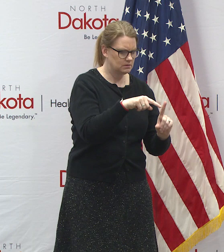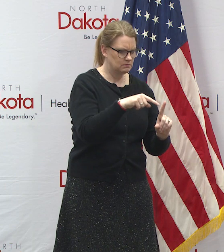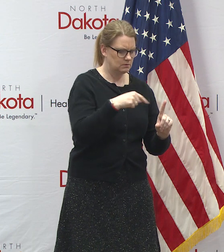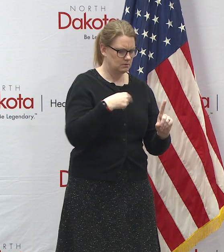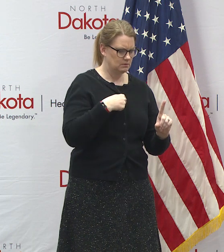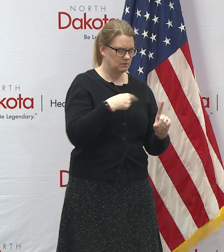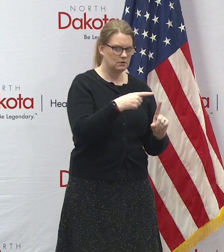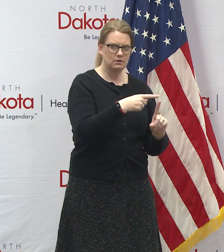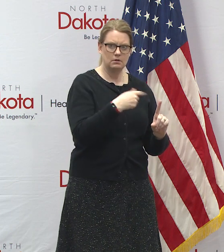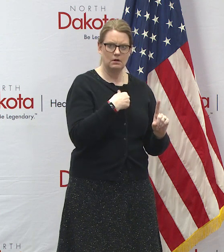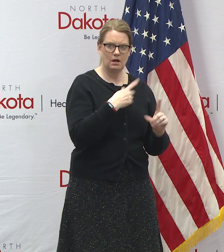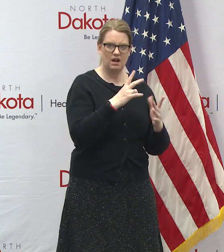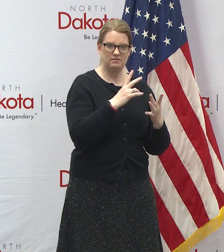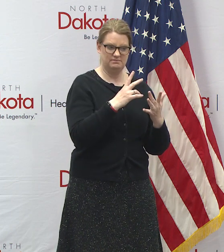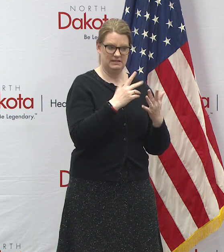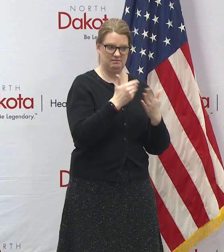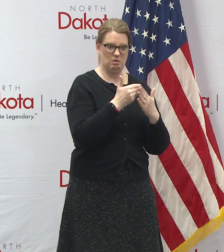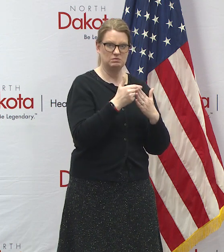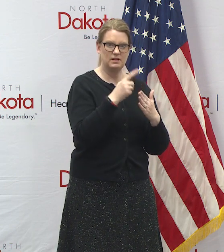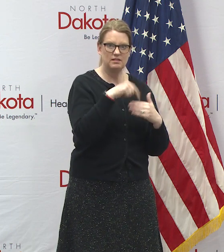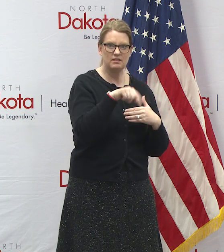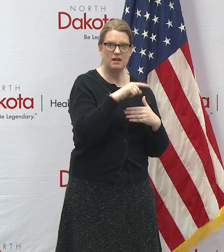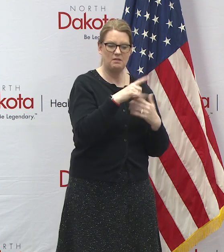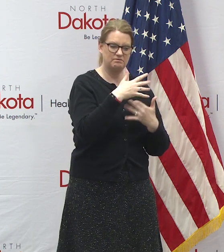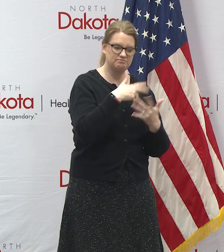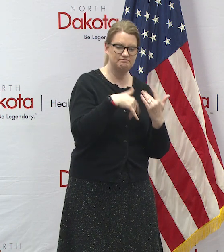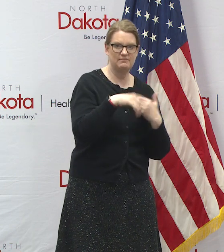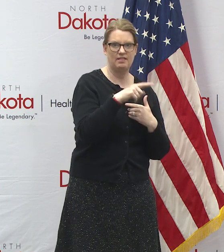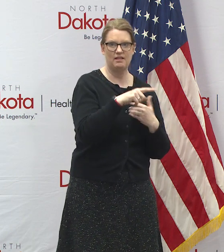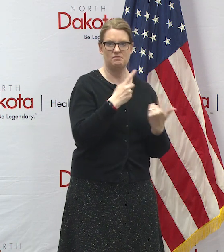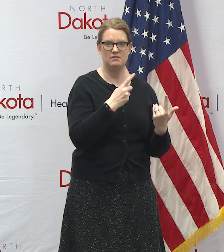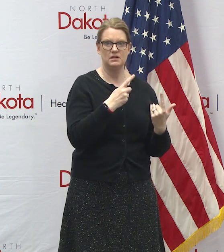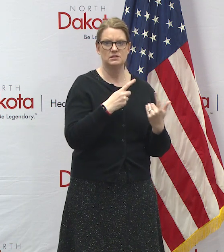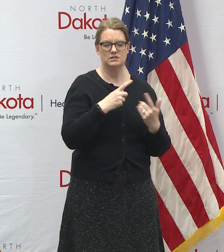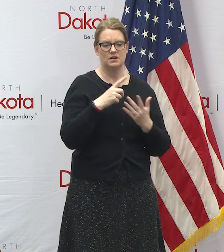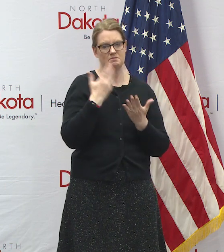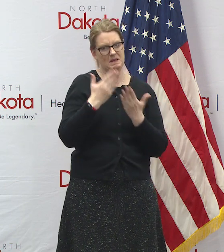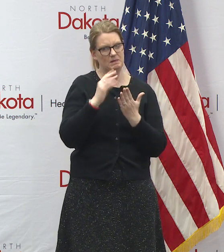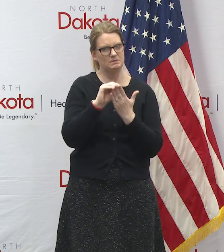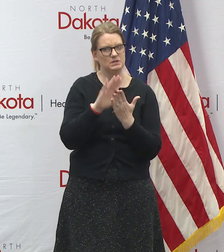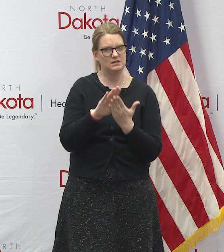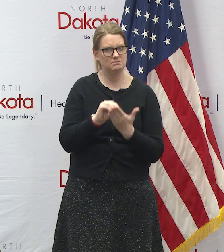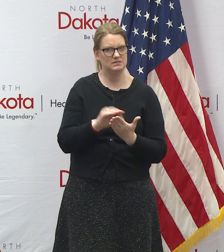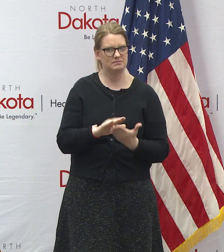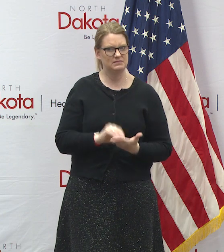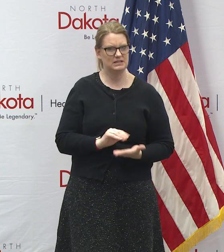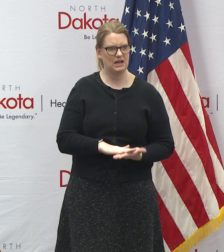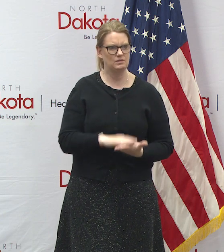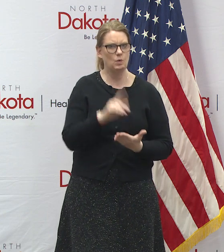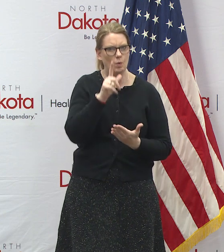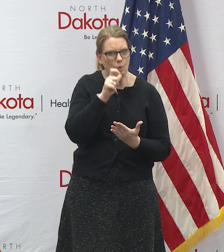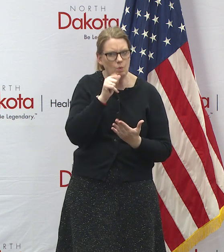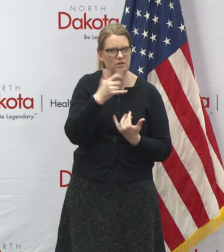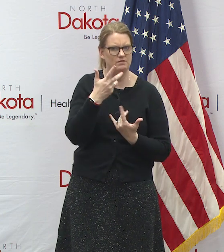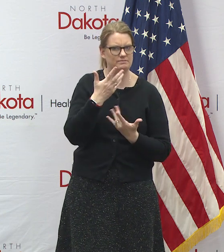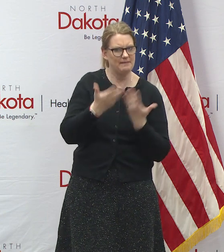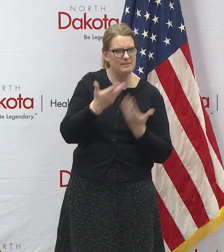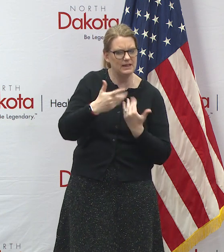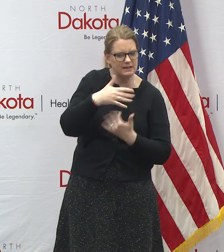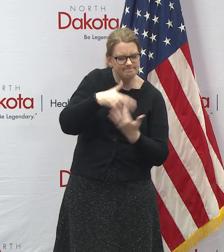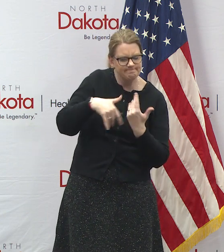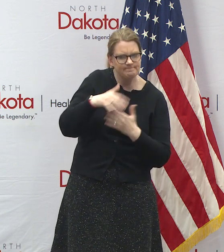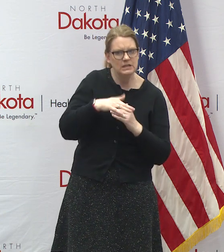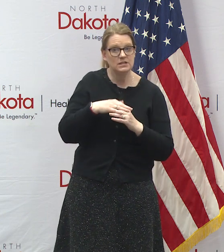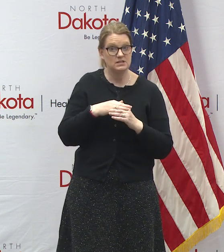notifying public health who else that you may have had an interaction with so again thank you for stepping up your own